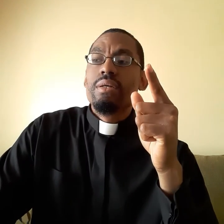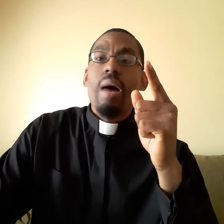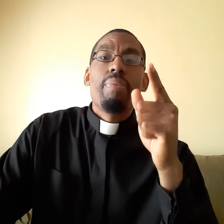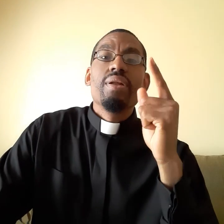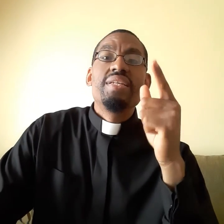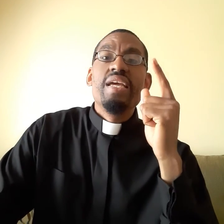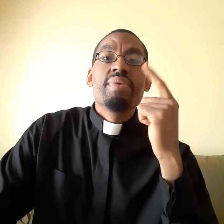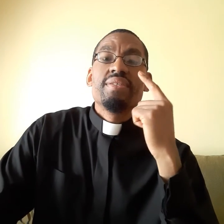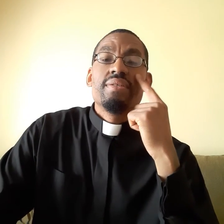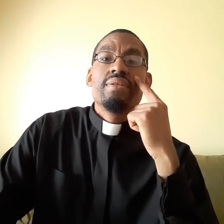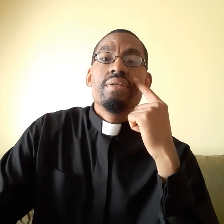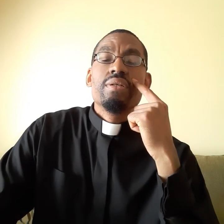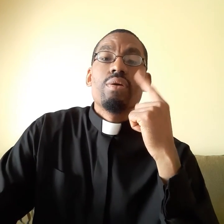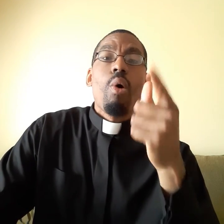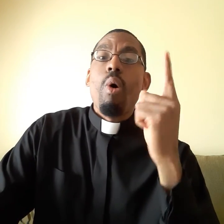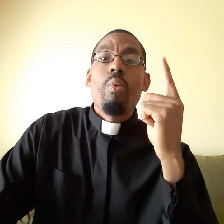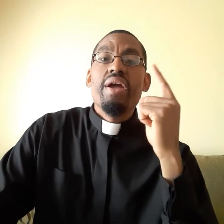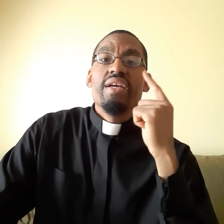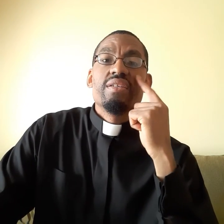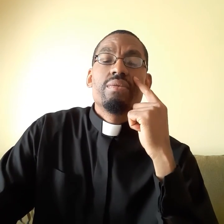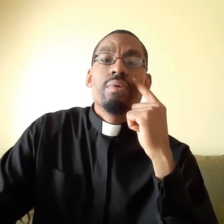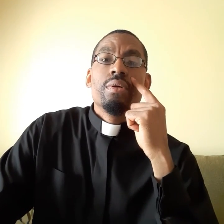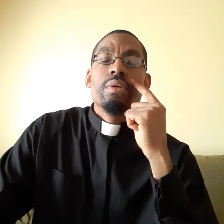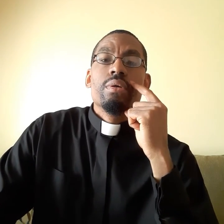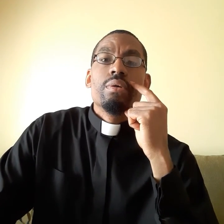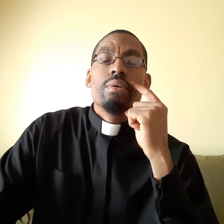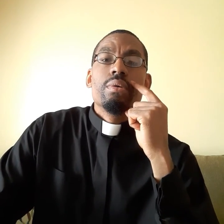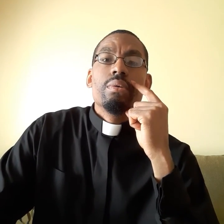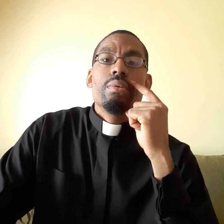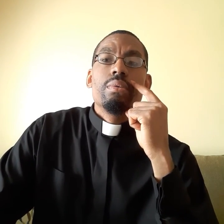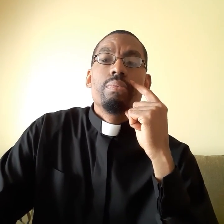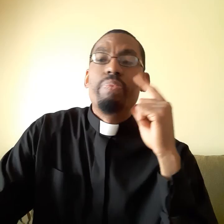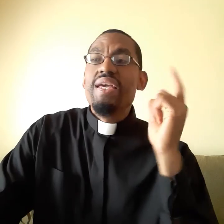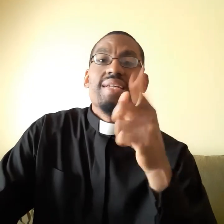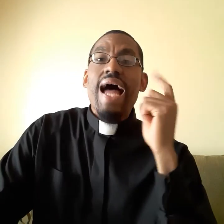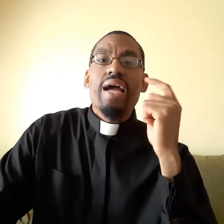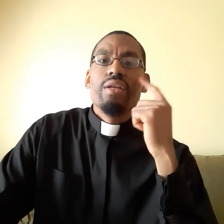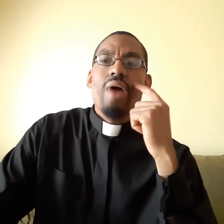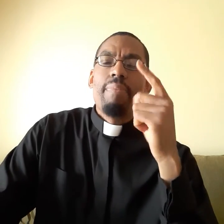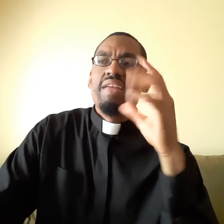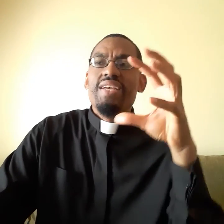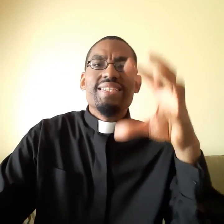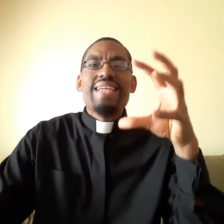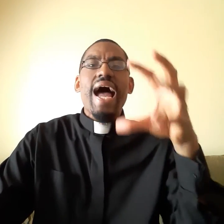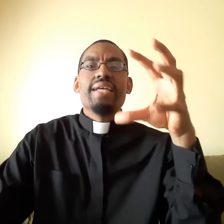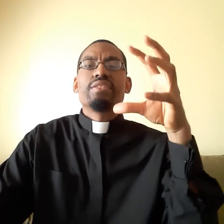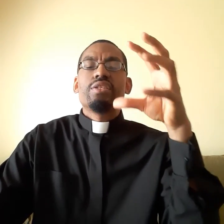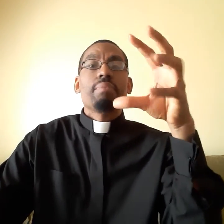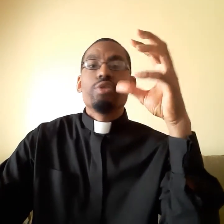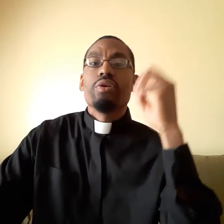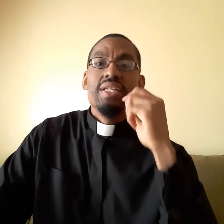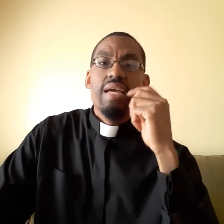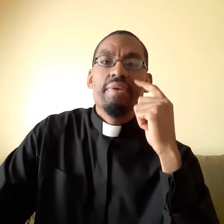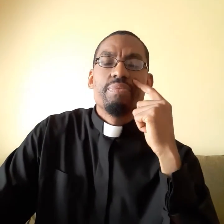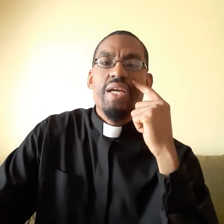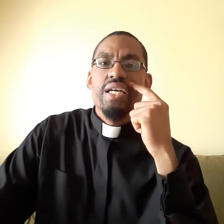a couple of demons to always be attacking you. I believe he assigns certain demons because